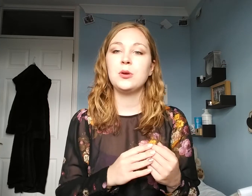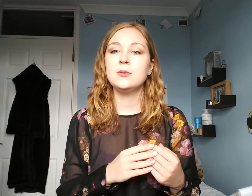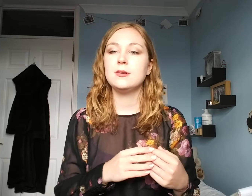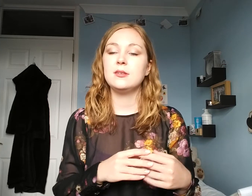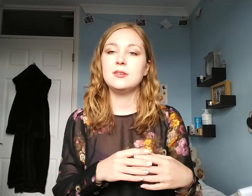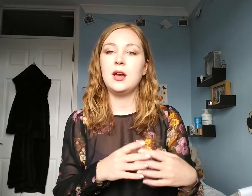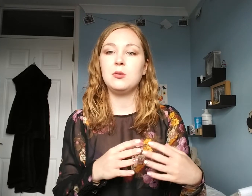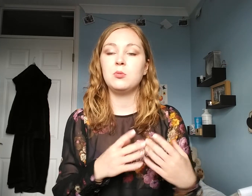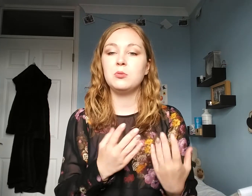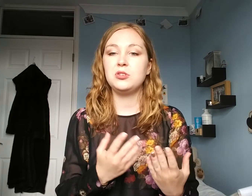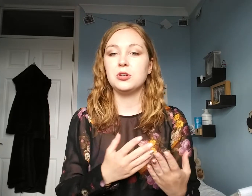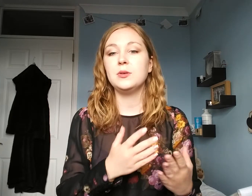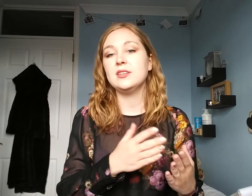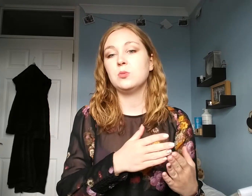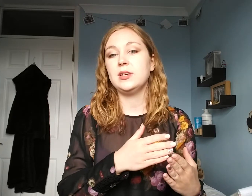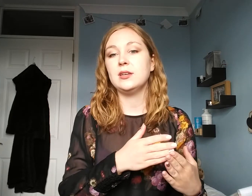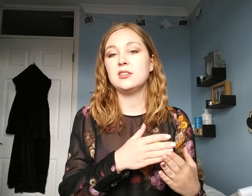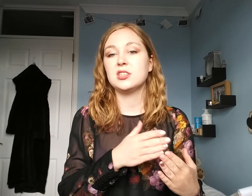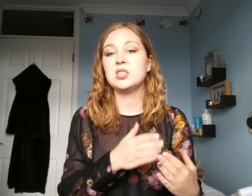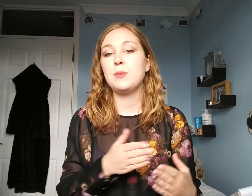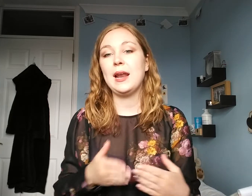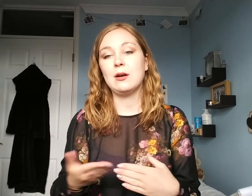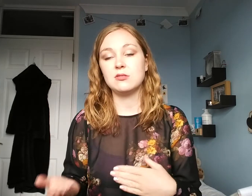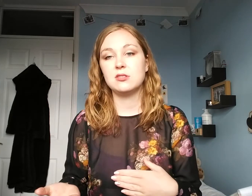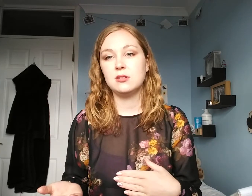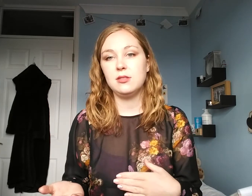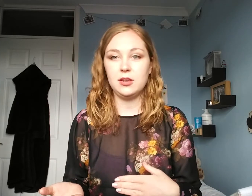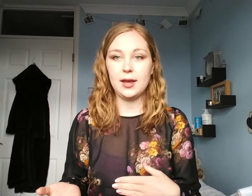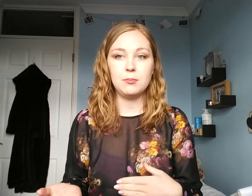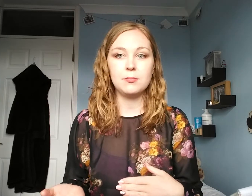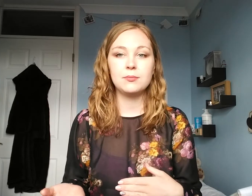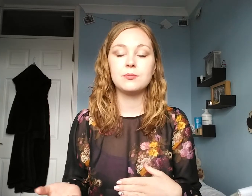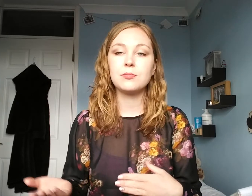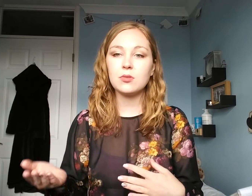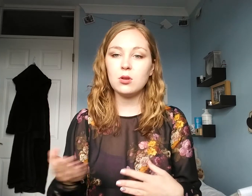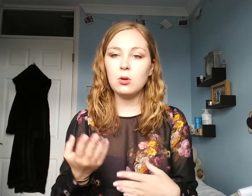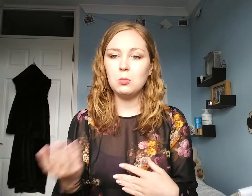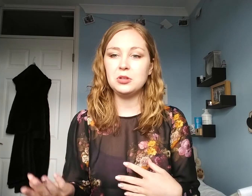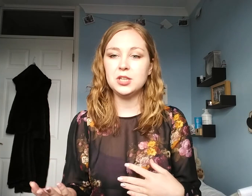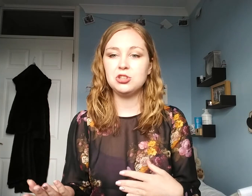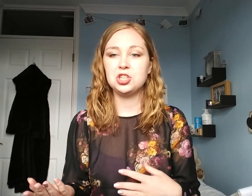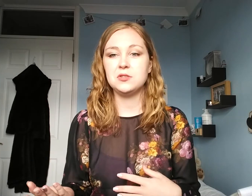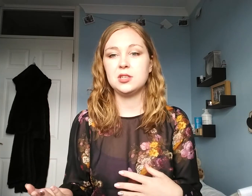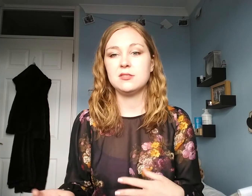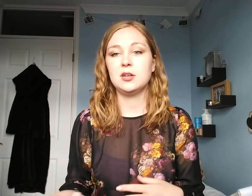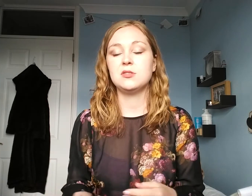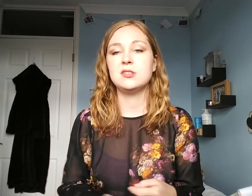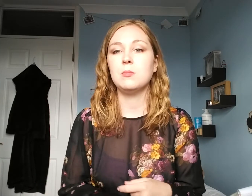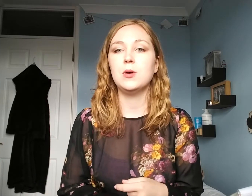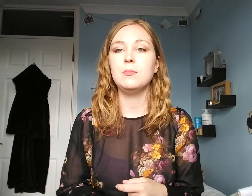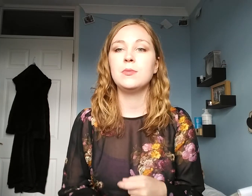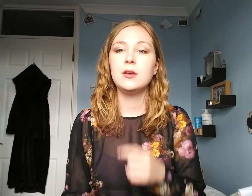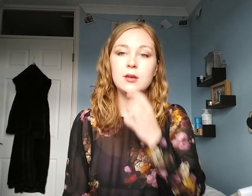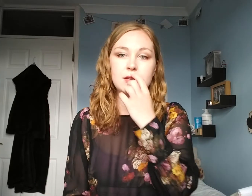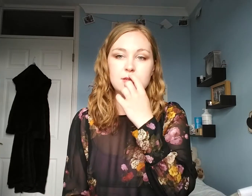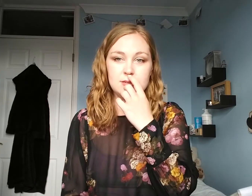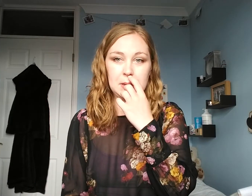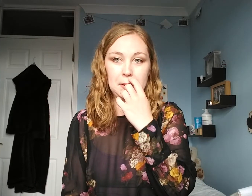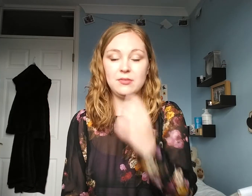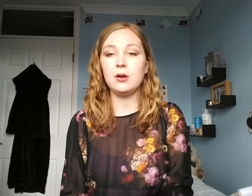So, what we'll do is we just spell out the name when you're introducing yourself to someone. So, if I